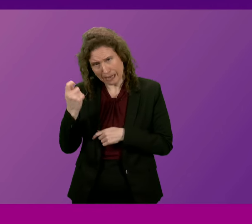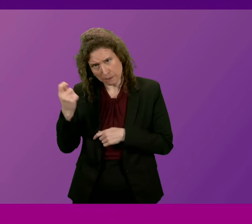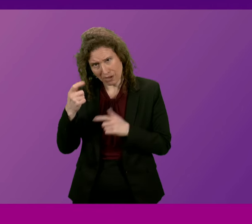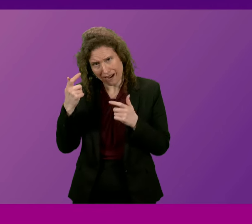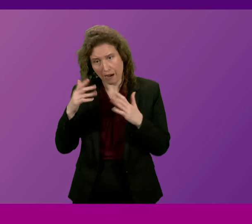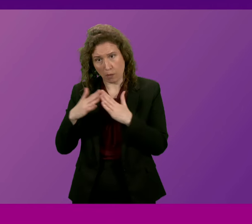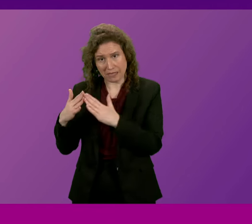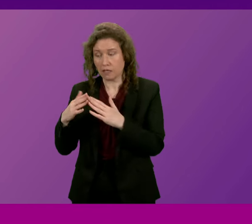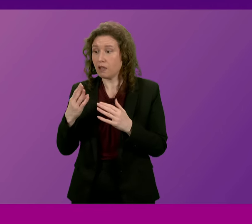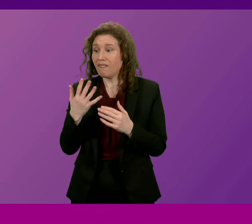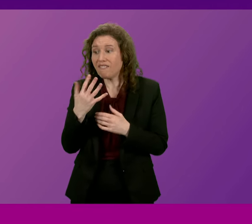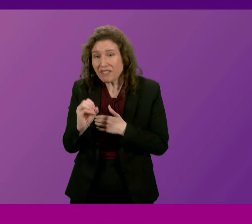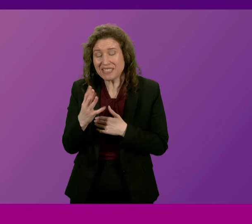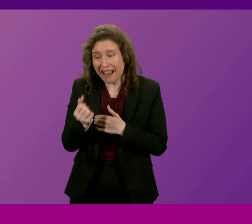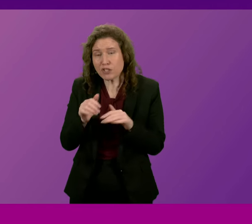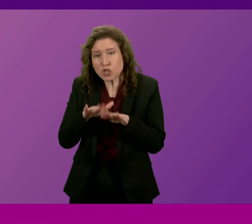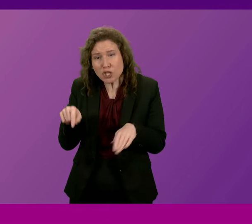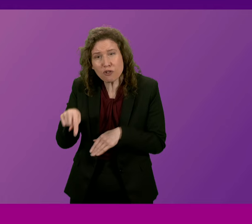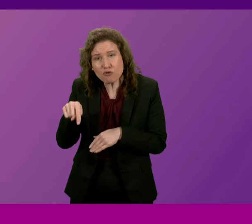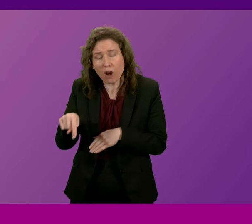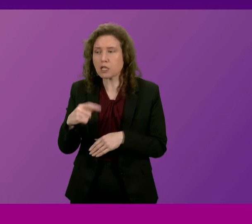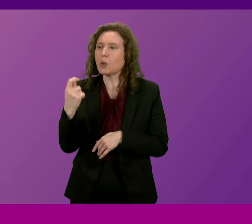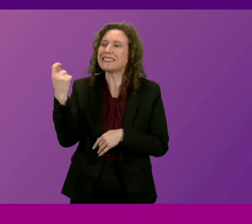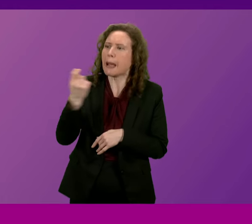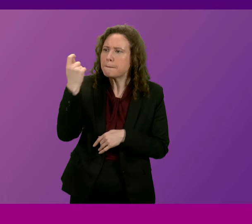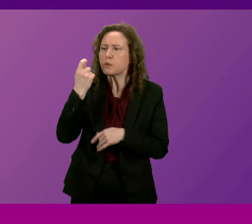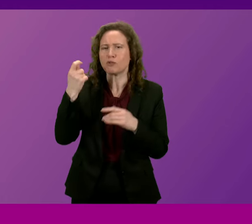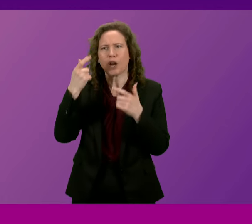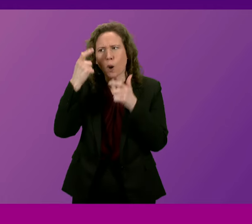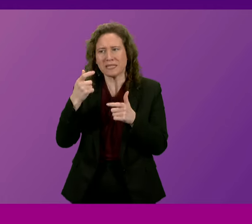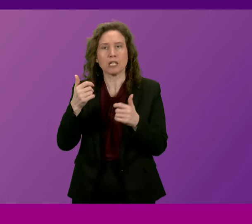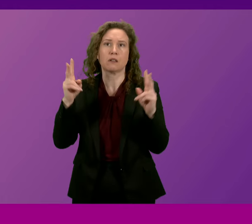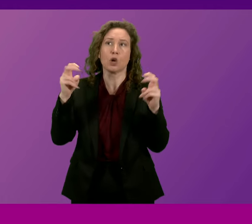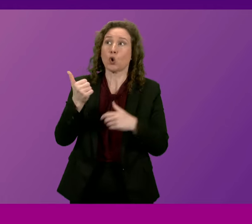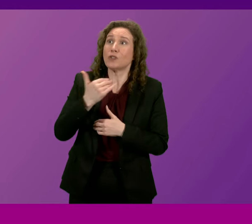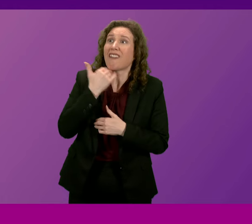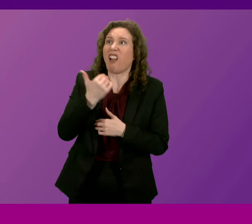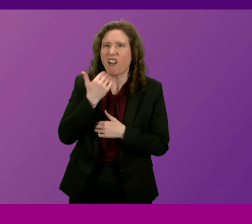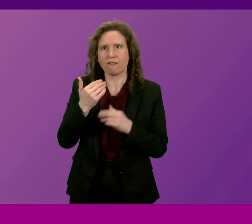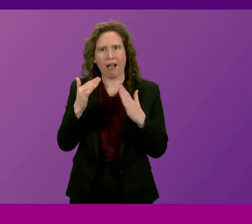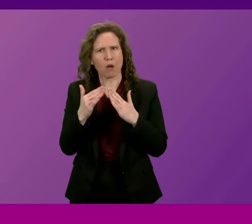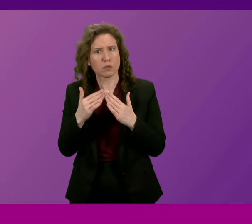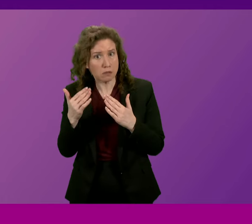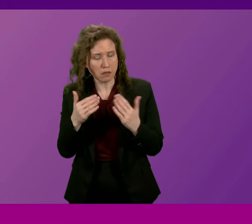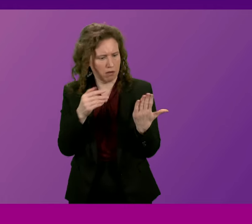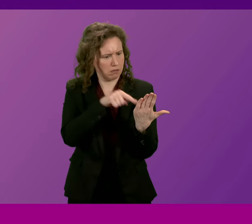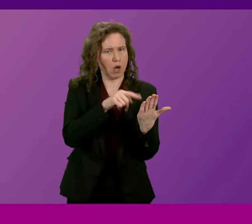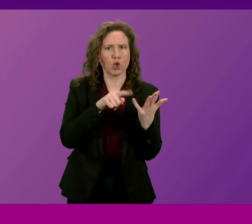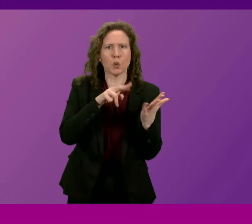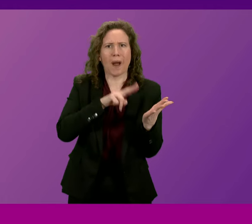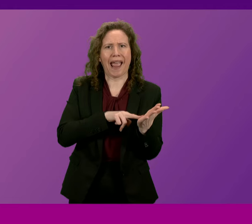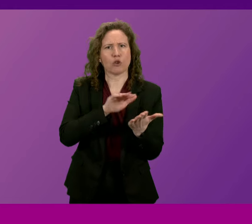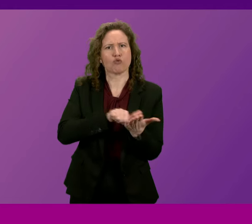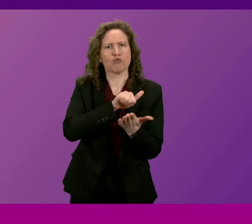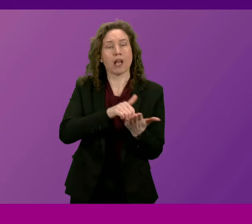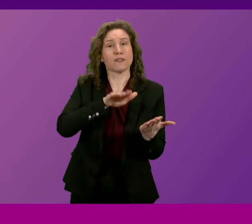are with children in. So, is temporary accommodation adequate housing under Article 27 of the UN Rights of the